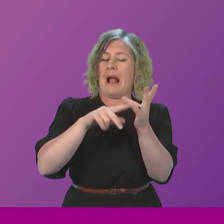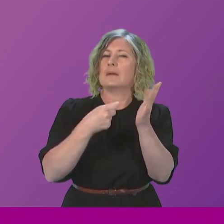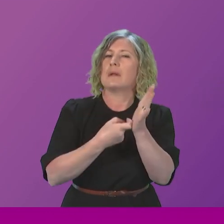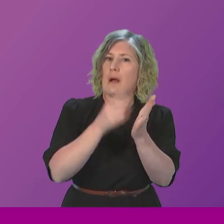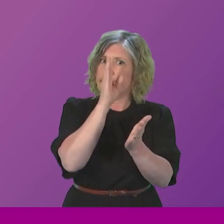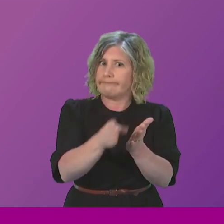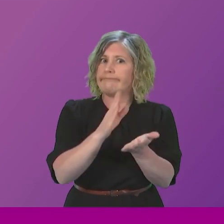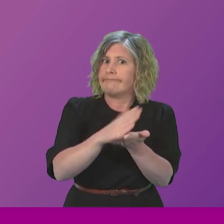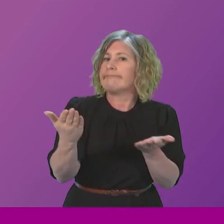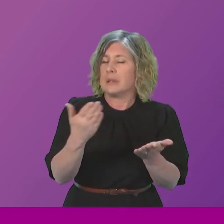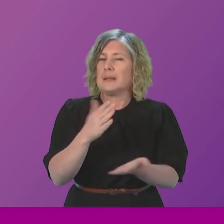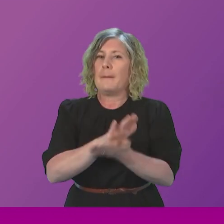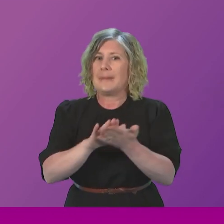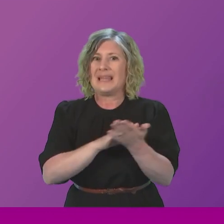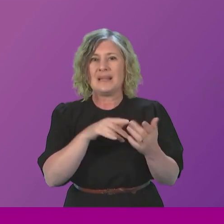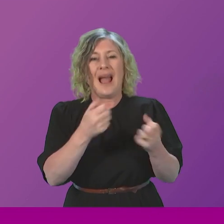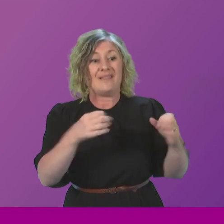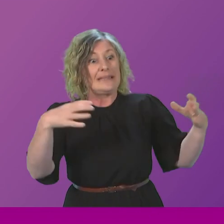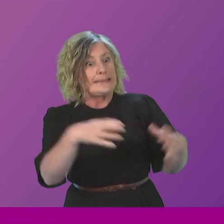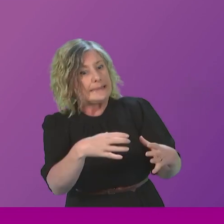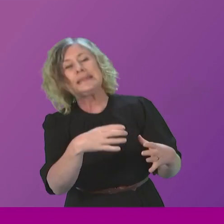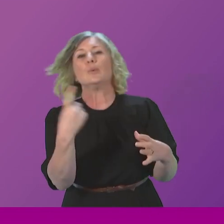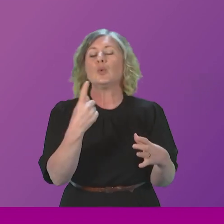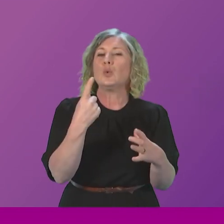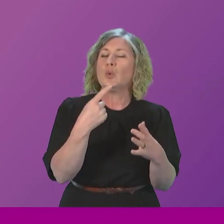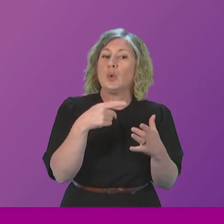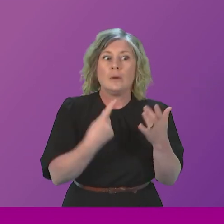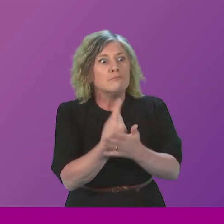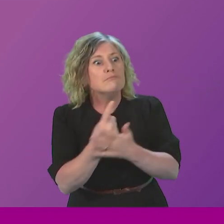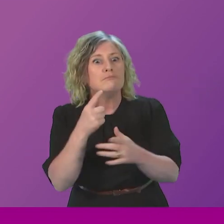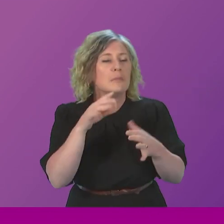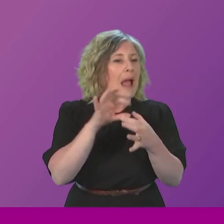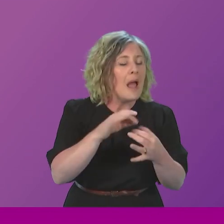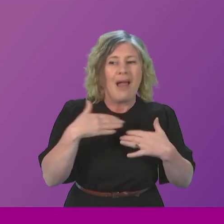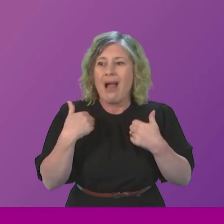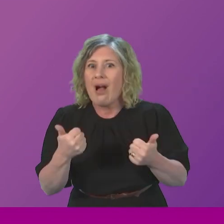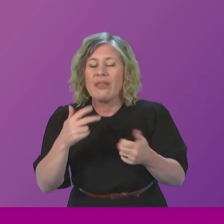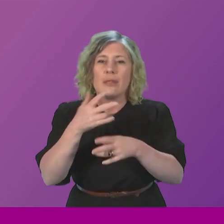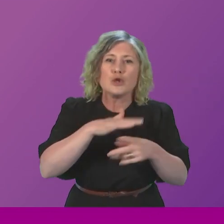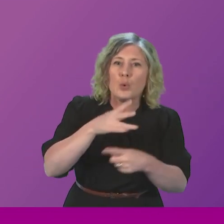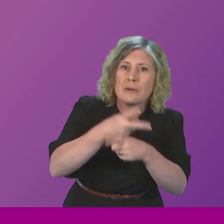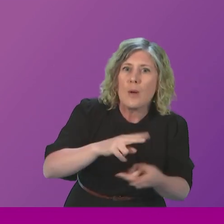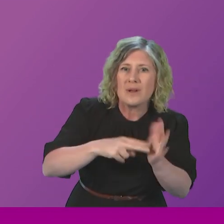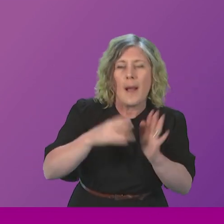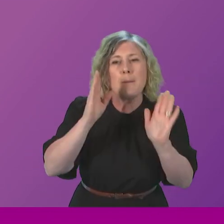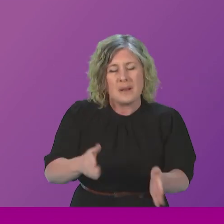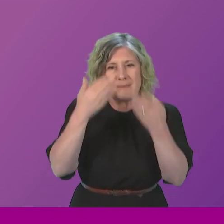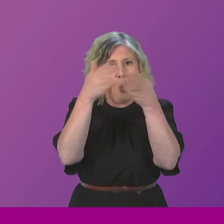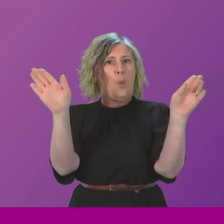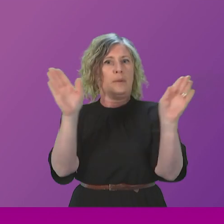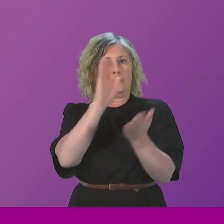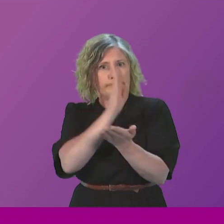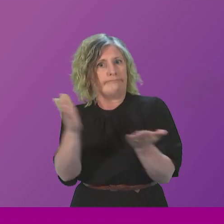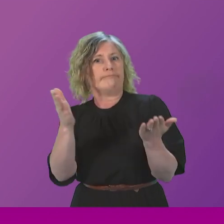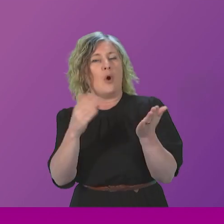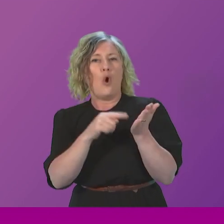April 2018, places that legal duty on all health and social care organisations to be open, to be honest when something goes wrong.